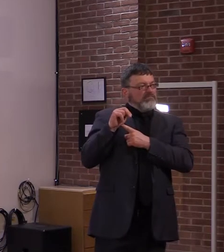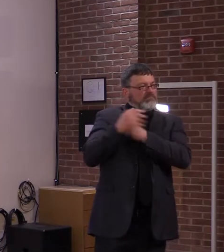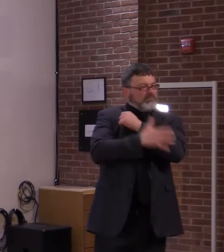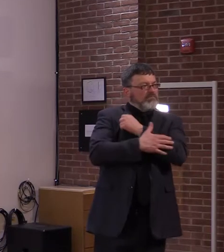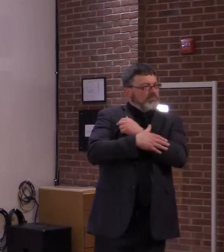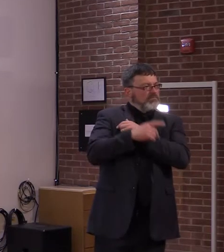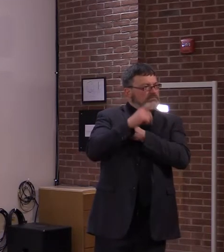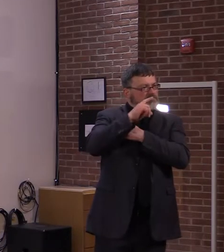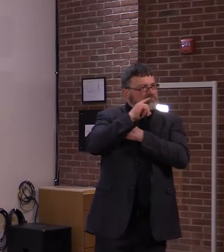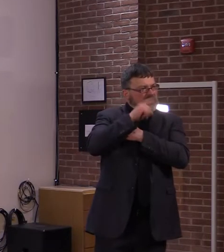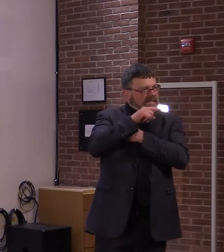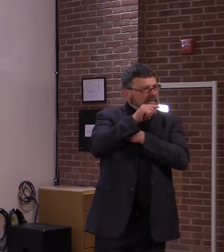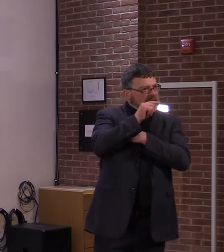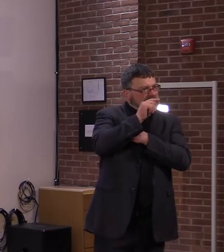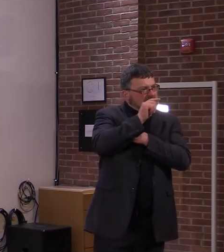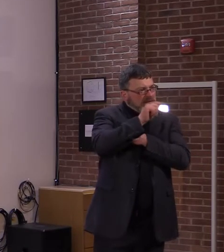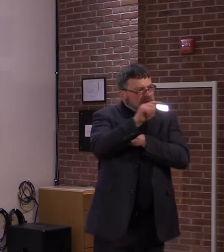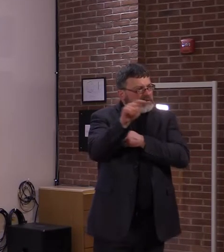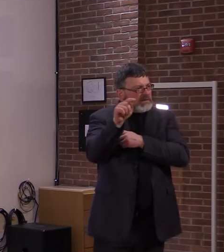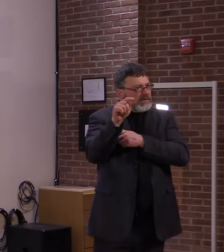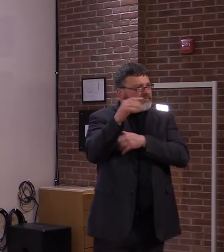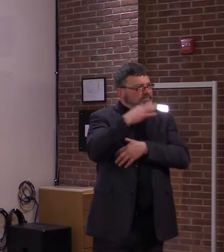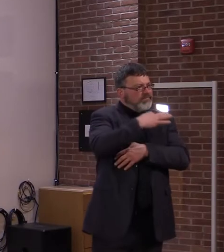those jobs in time, they would consider